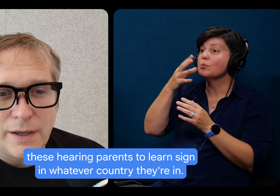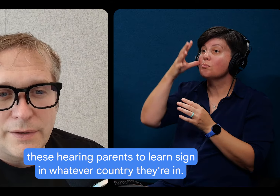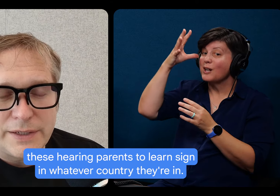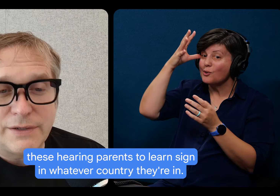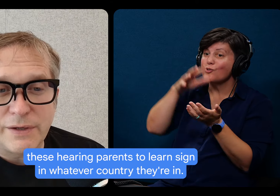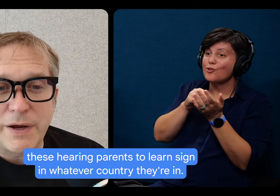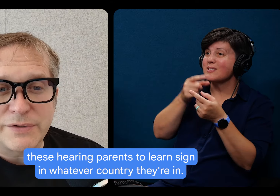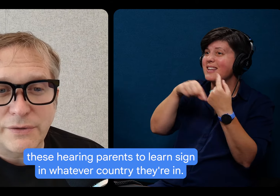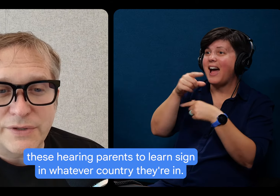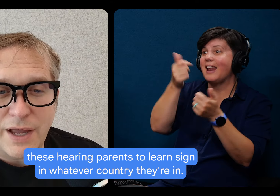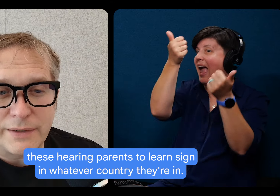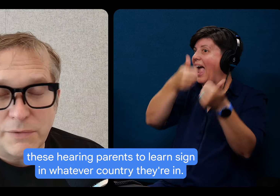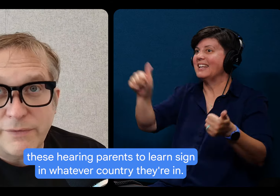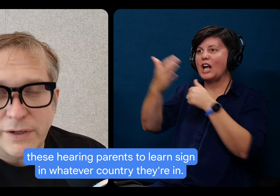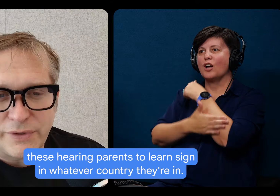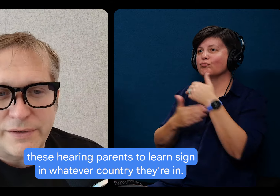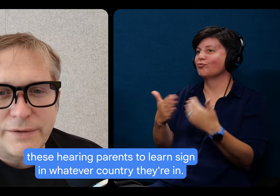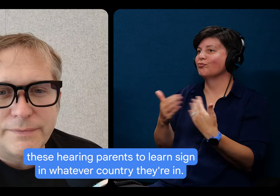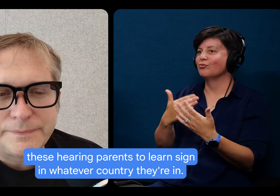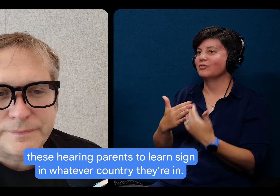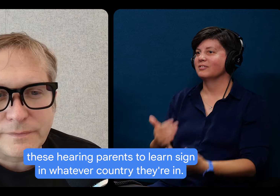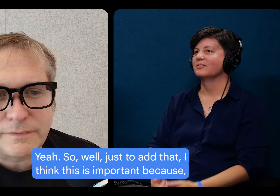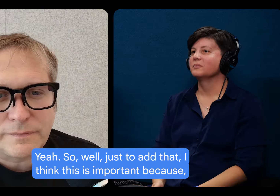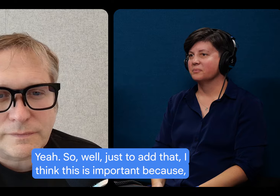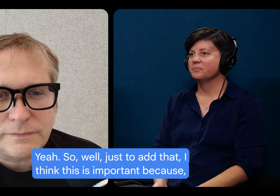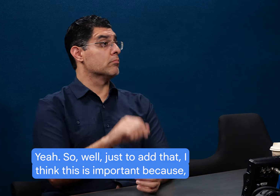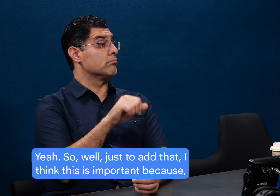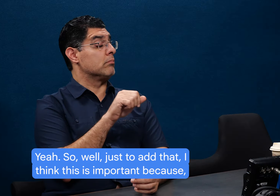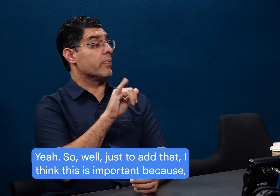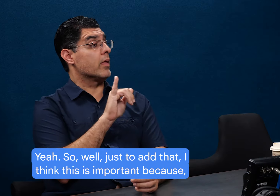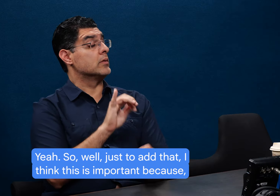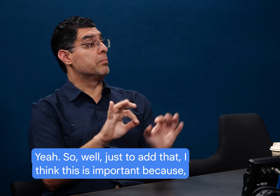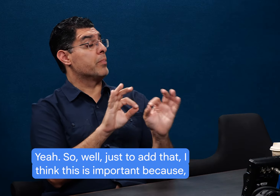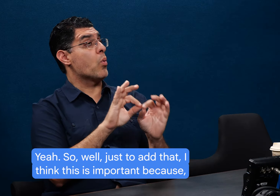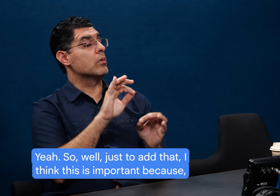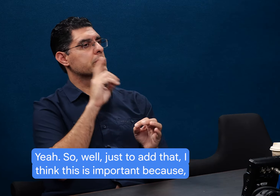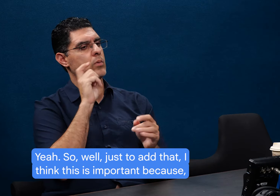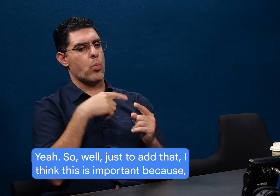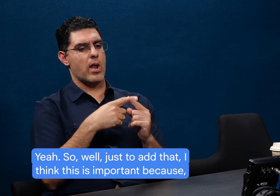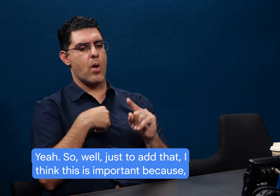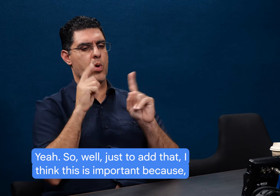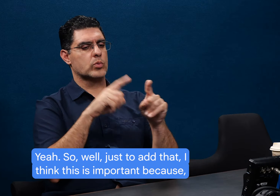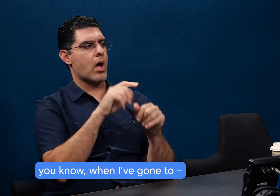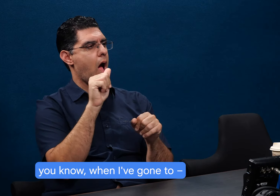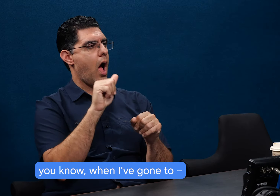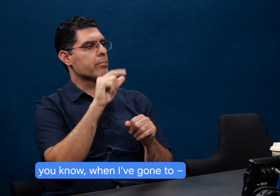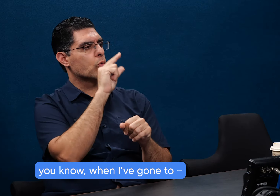easier for, uh, these hearing parents to learn sign in whatever country they're in. Yeah. So, well, just to add that, I think, um, this is